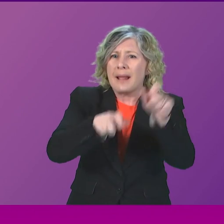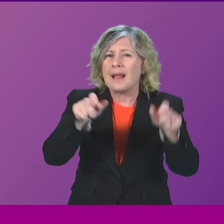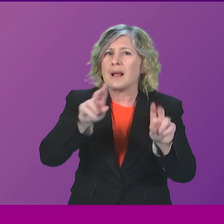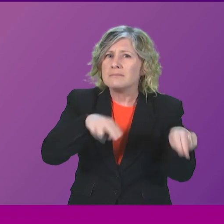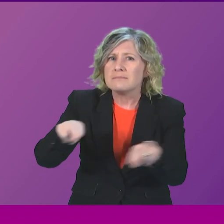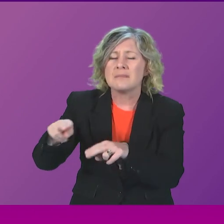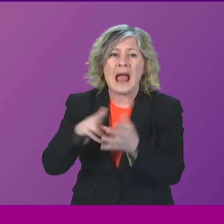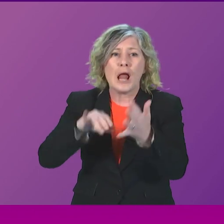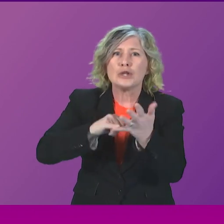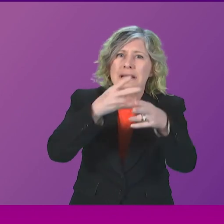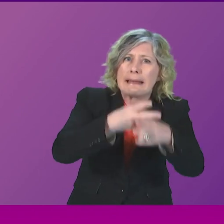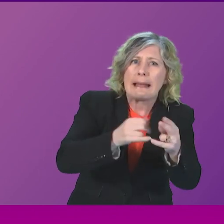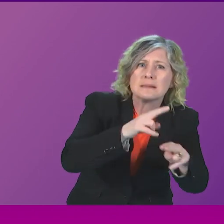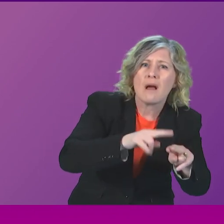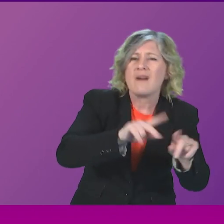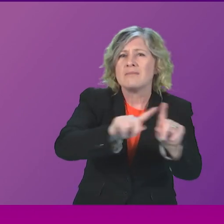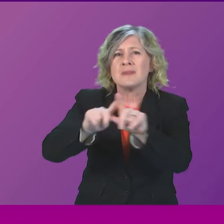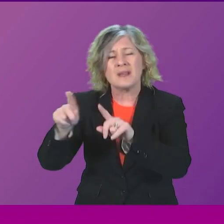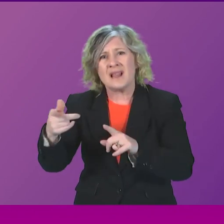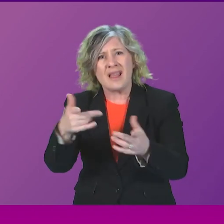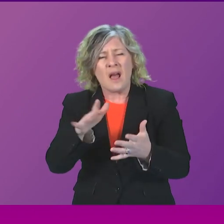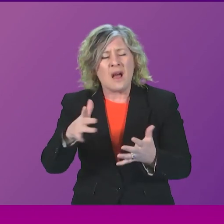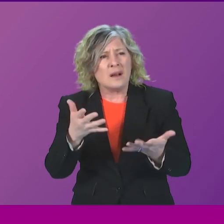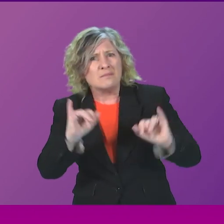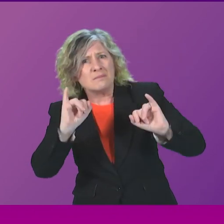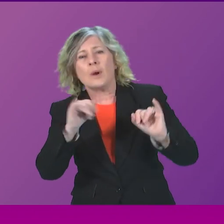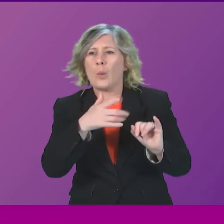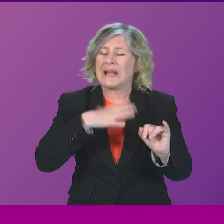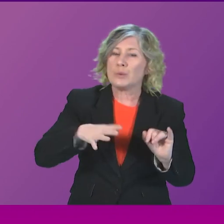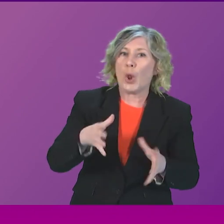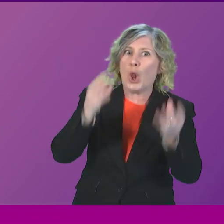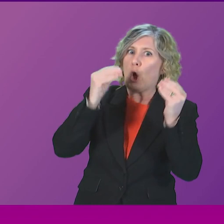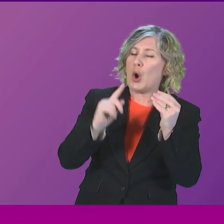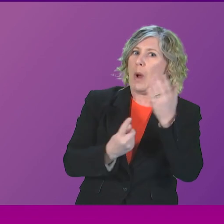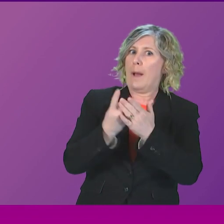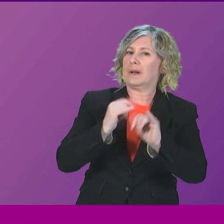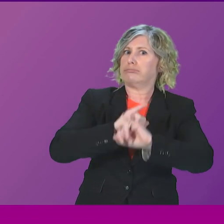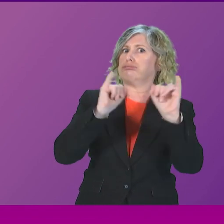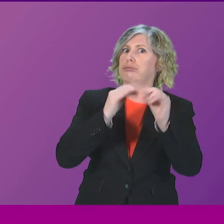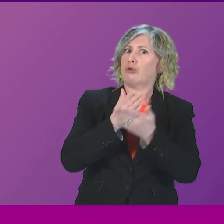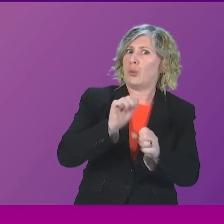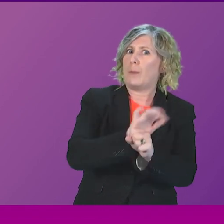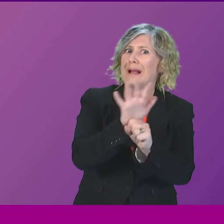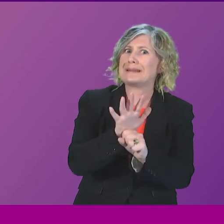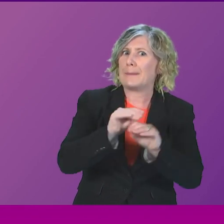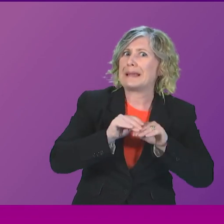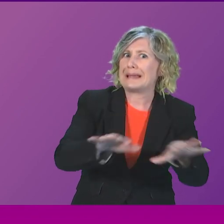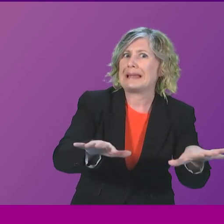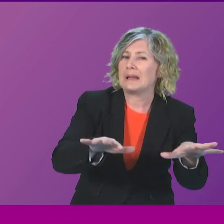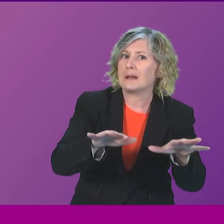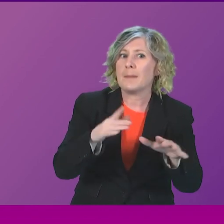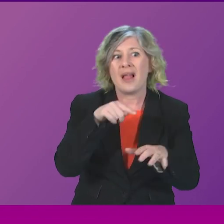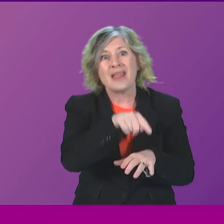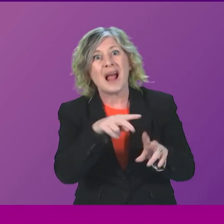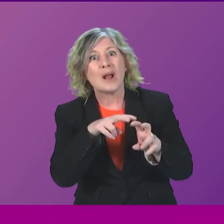frustrated by the Scottish inquiry running behind, because we must learn the lessons of the pandemic. But the inquiry's conclusions will